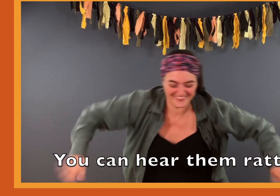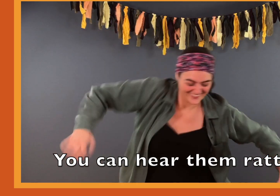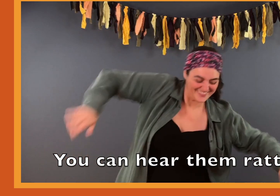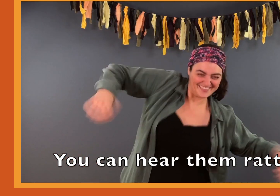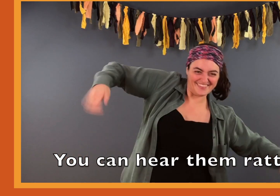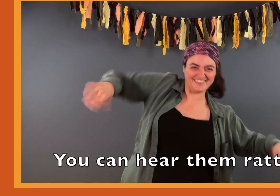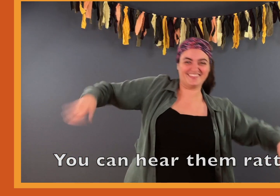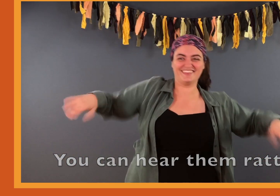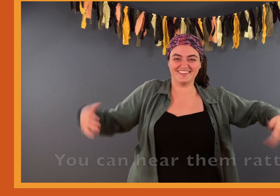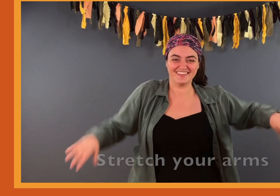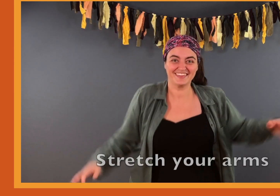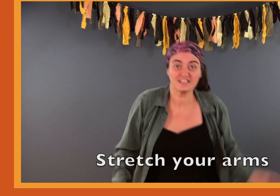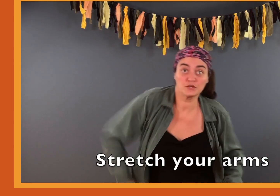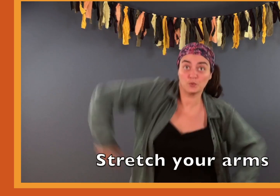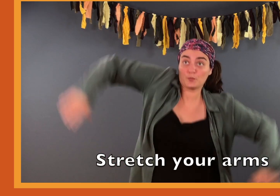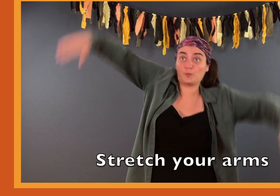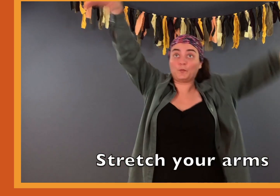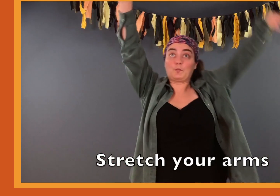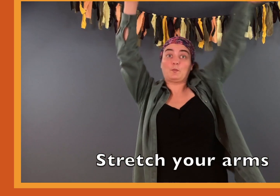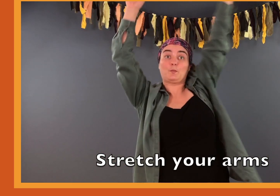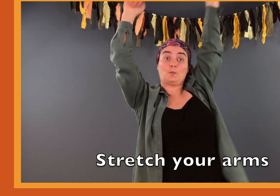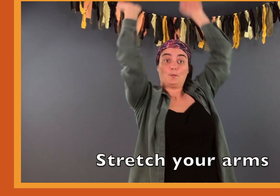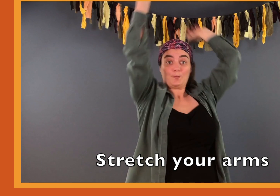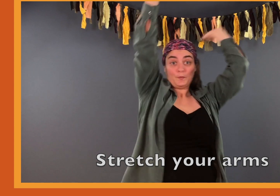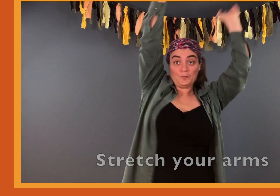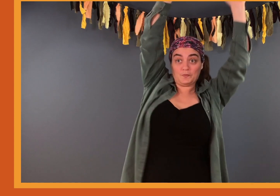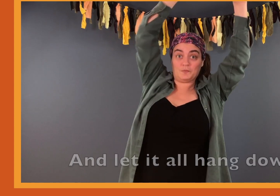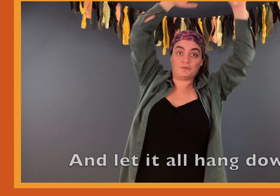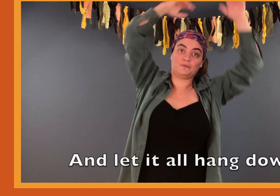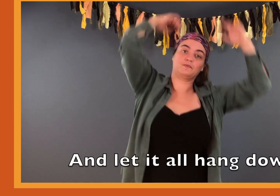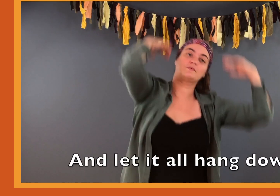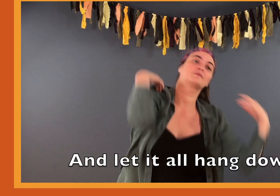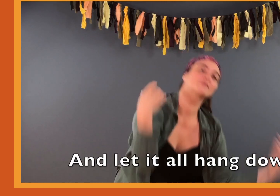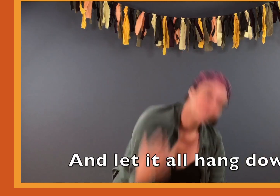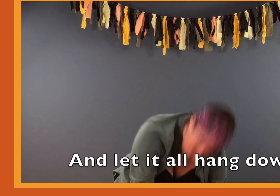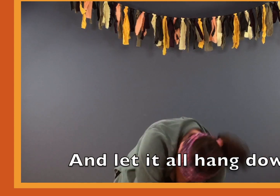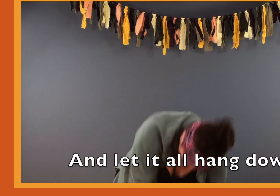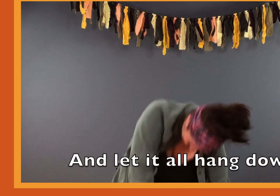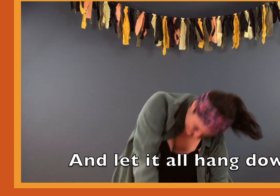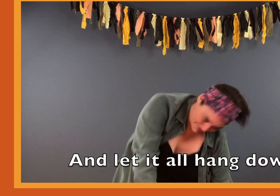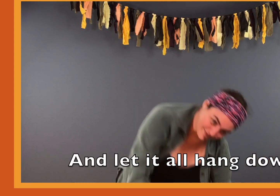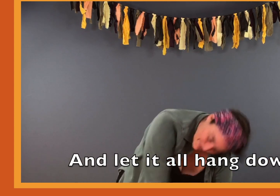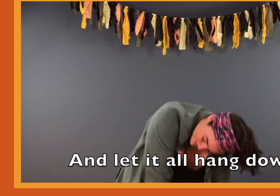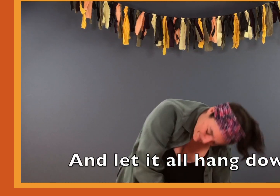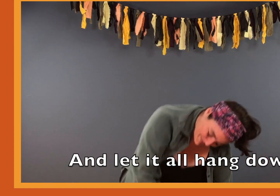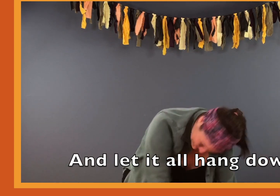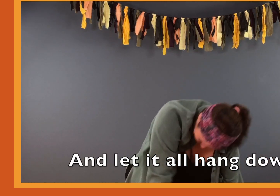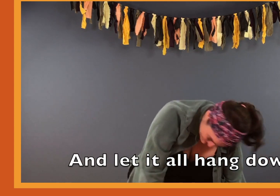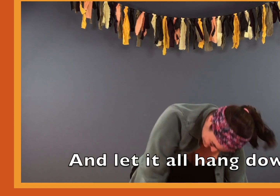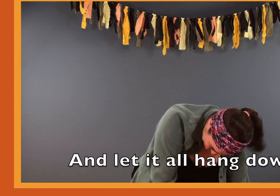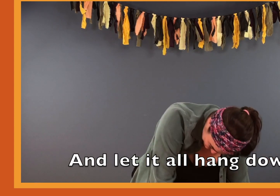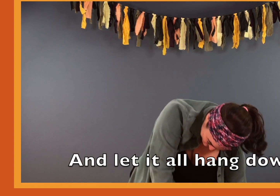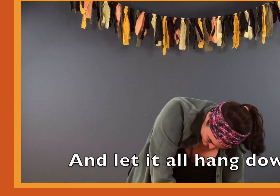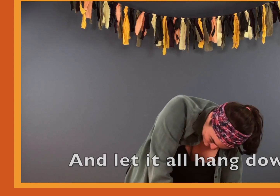them rattling Stretch your arms and let it all hang down